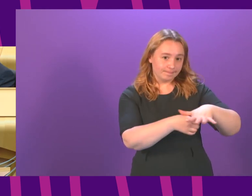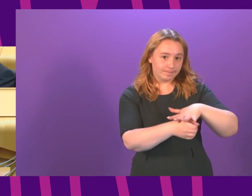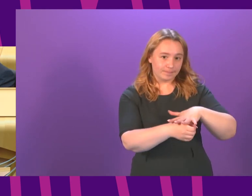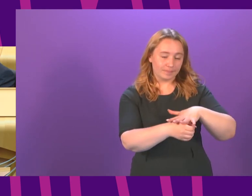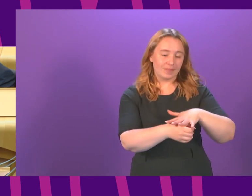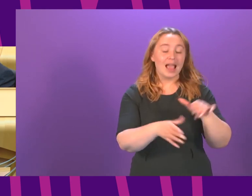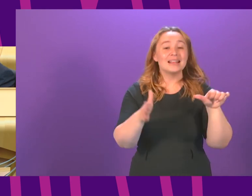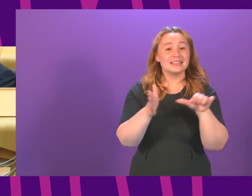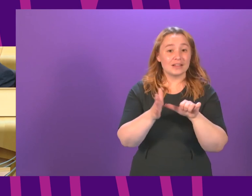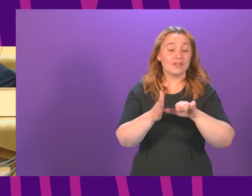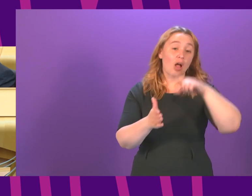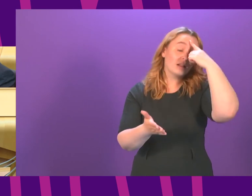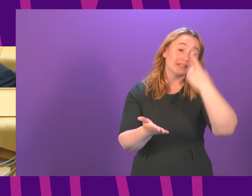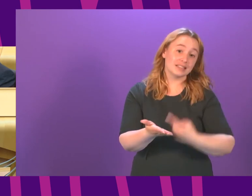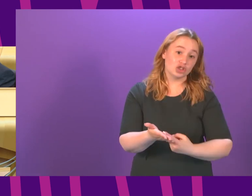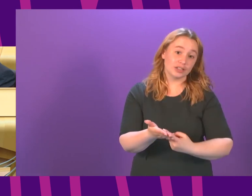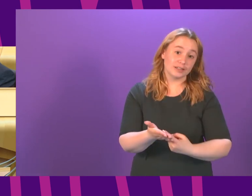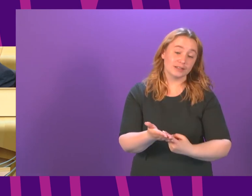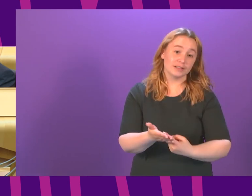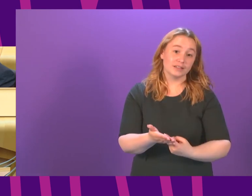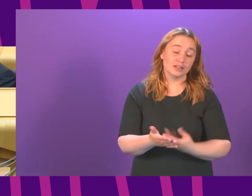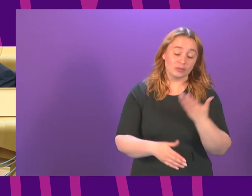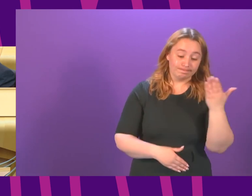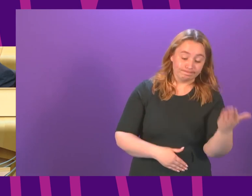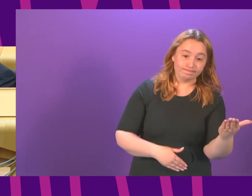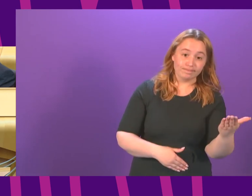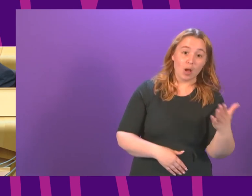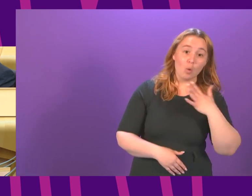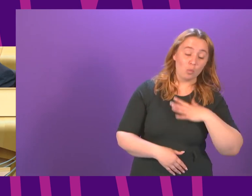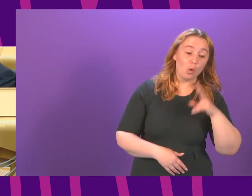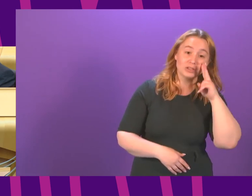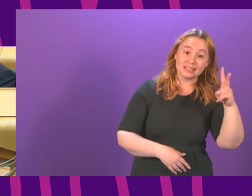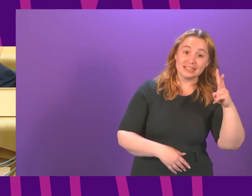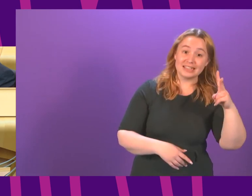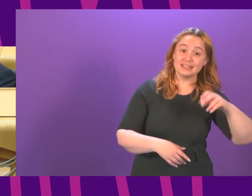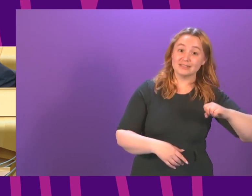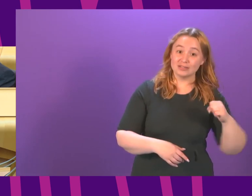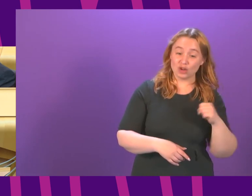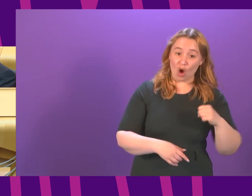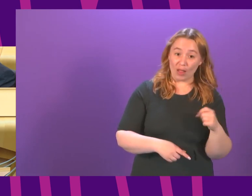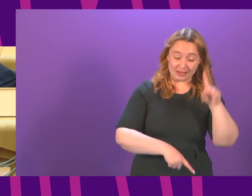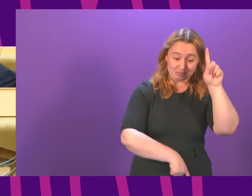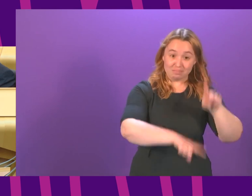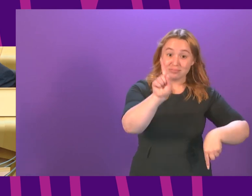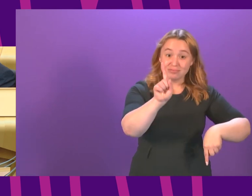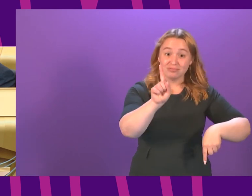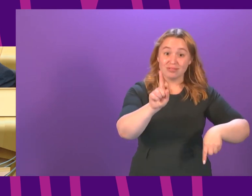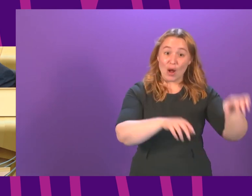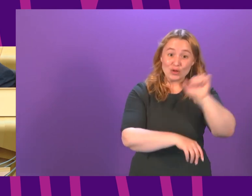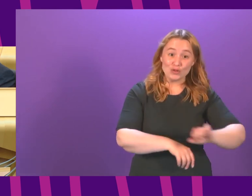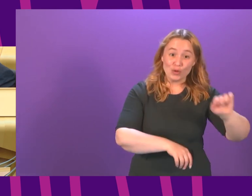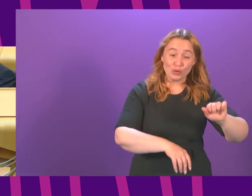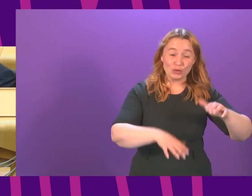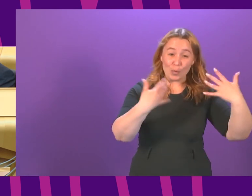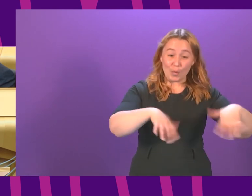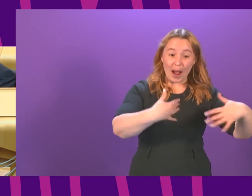difficult decisions on the one hand all of us want to be able to see Scotland play in the Euros and to see the Euros more generally to have fans